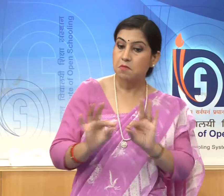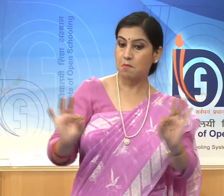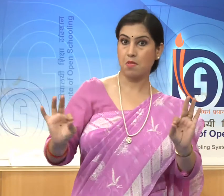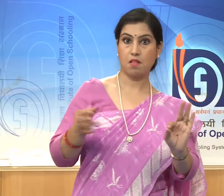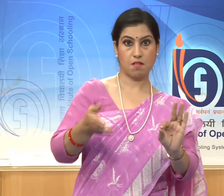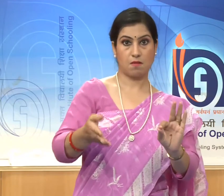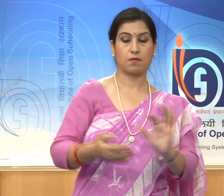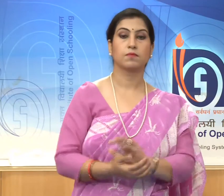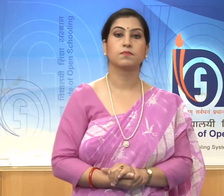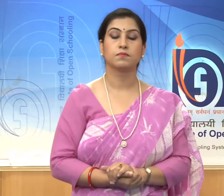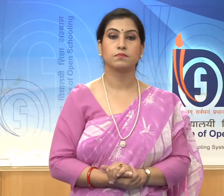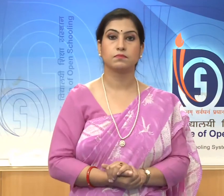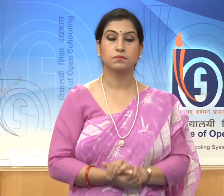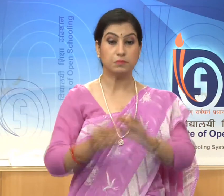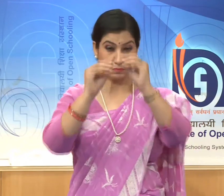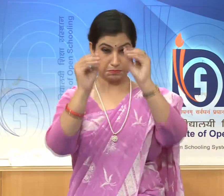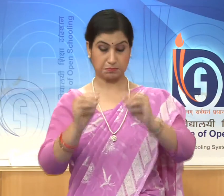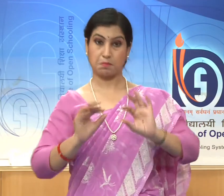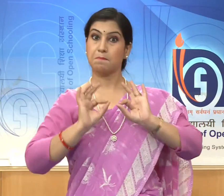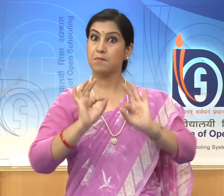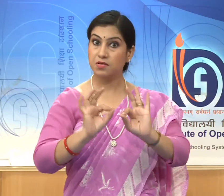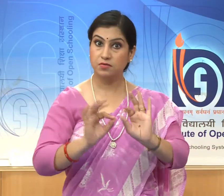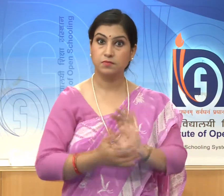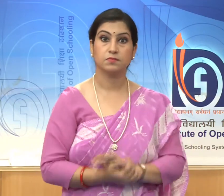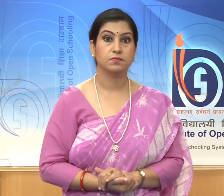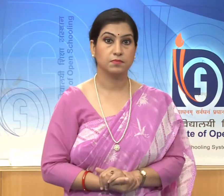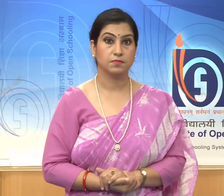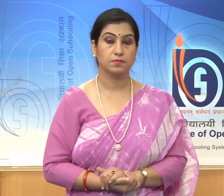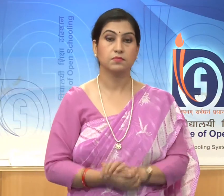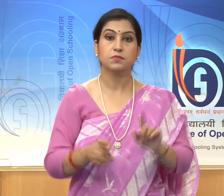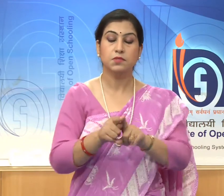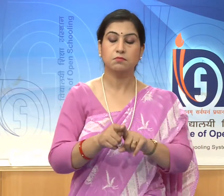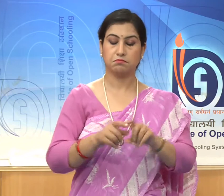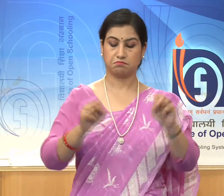monumentality and majestic quality.